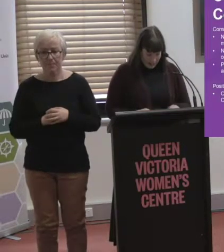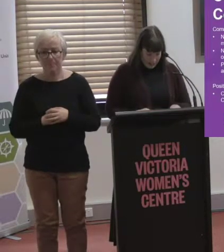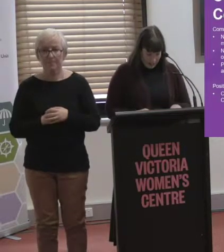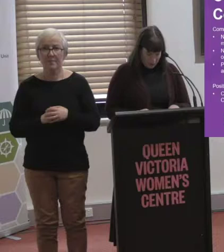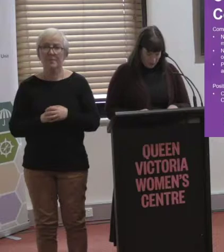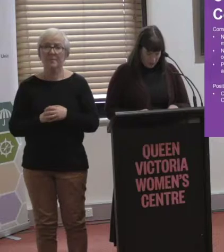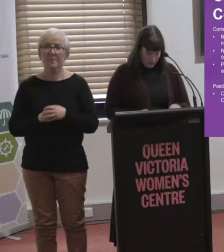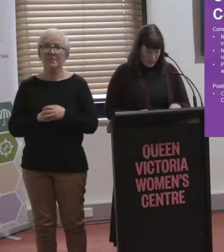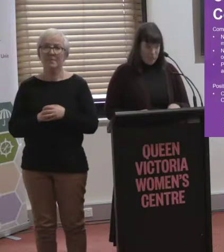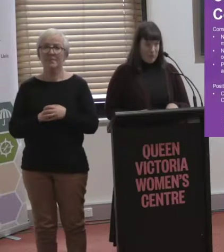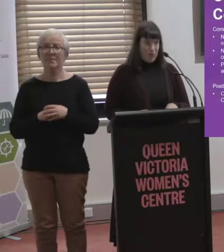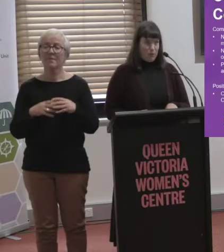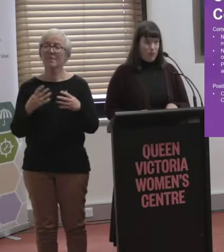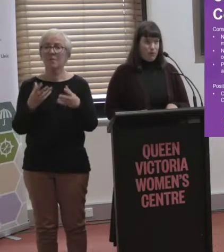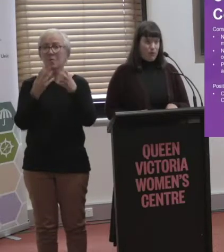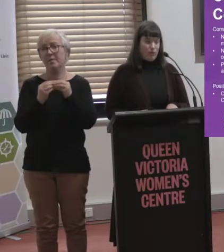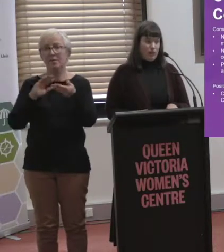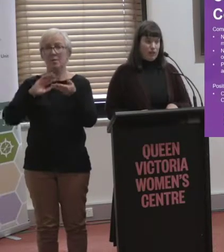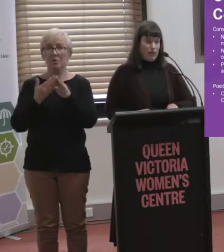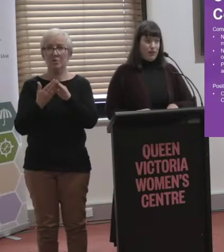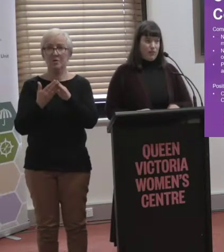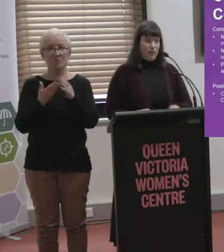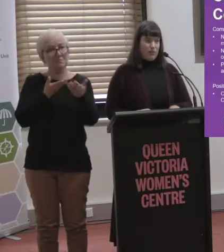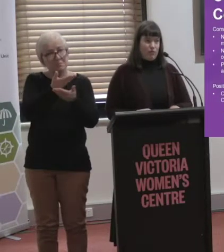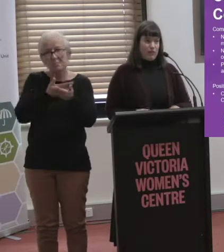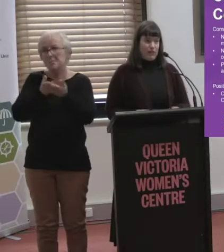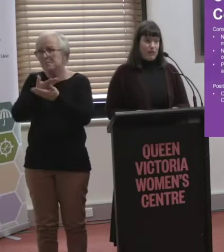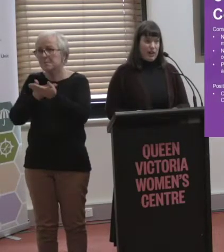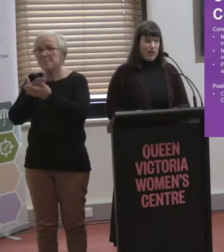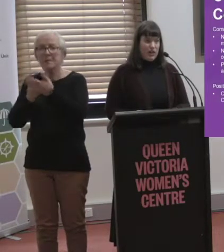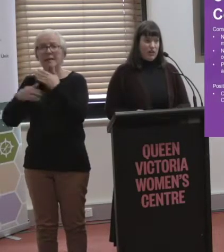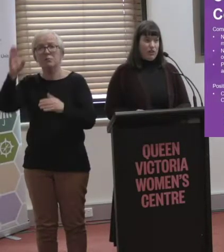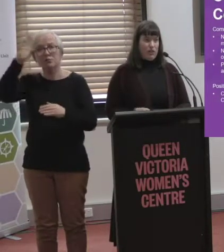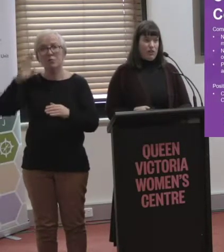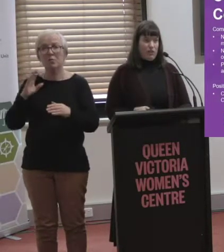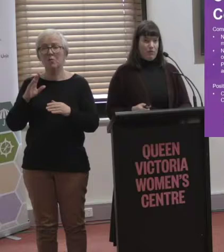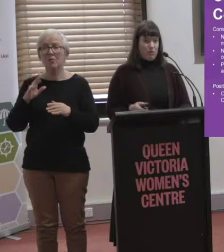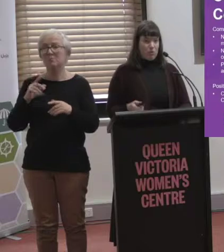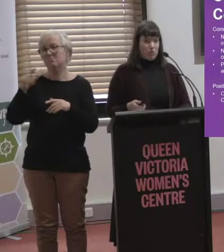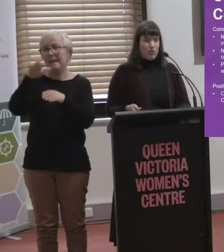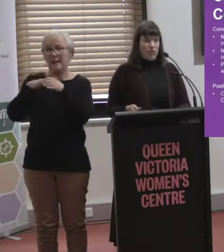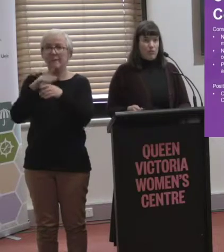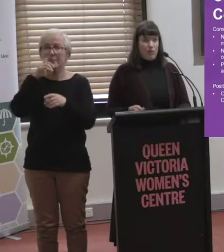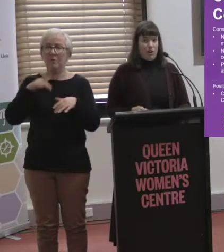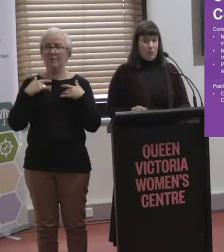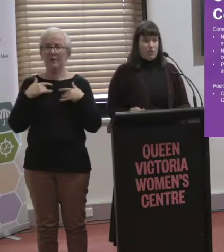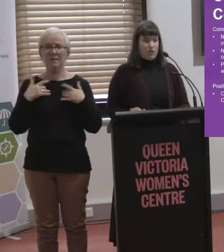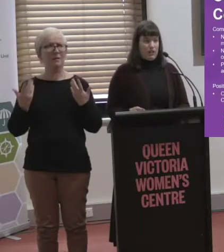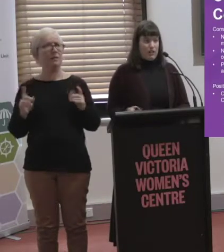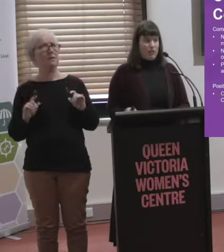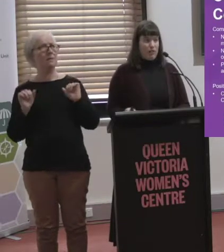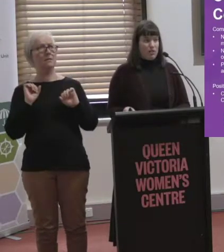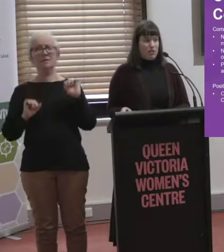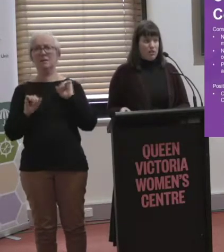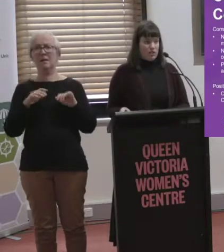Again, with community consultation, people in rural and regional areas often feeling left out or that there's very minimal opportunity,